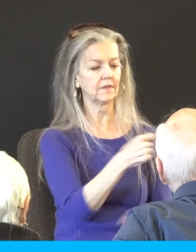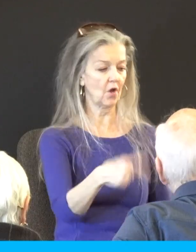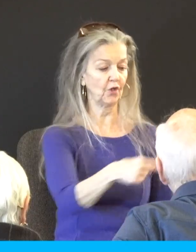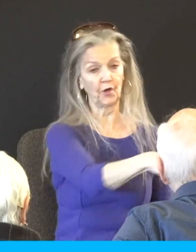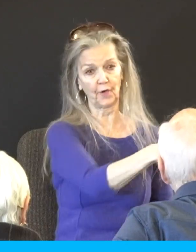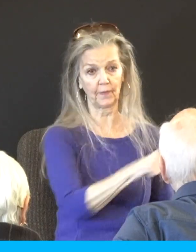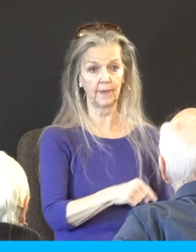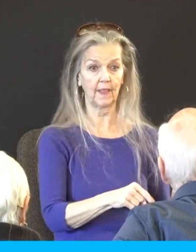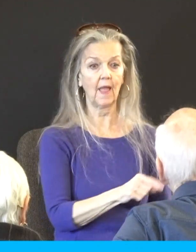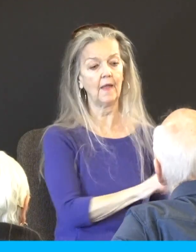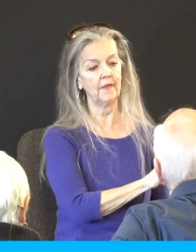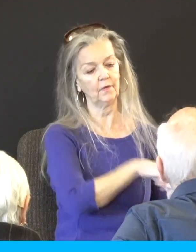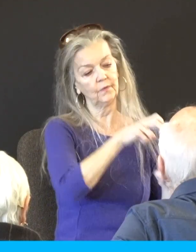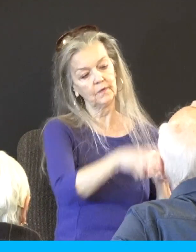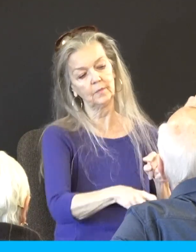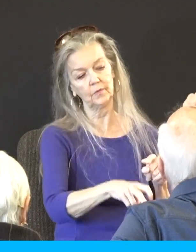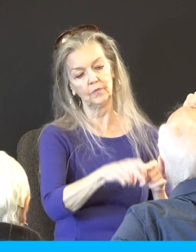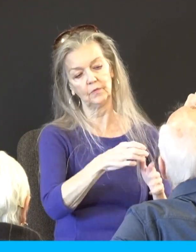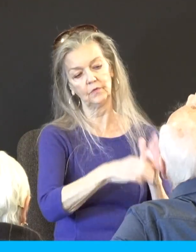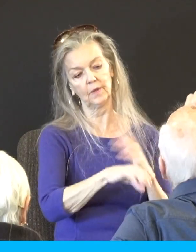because we're going to need that today. Chapter 5.